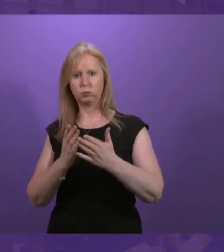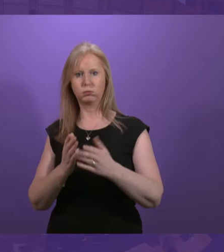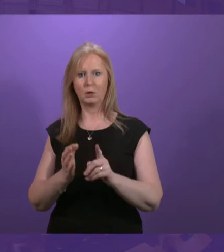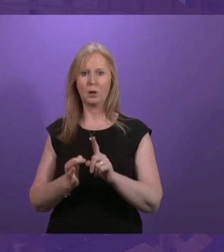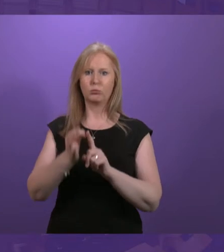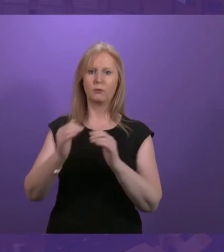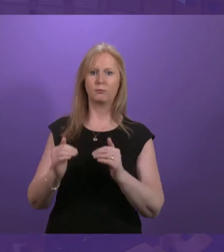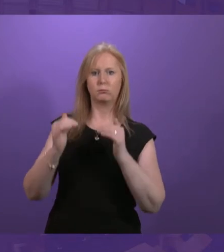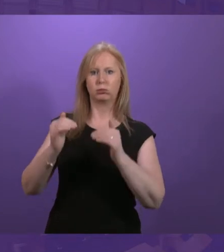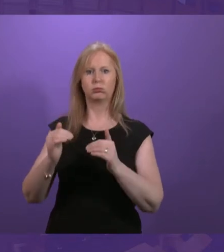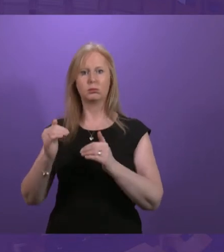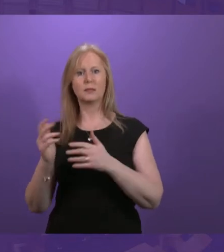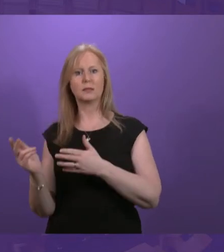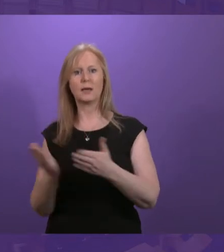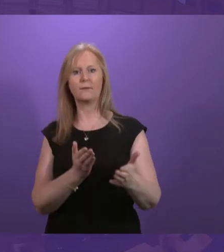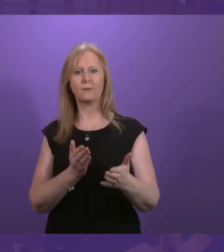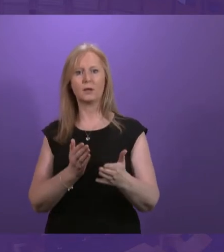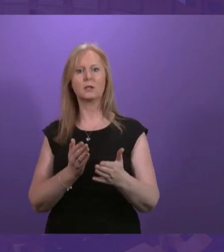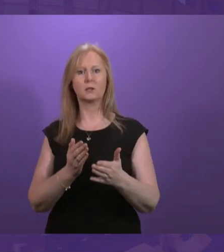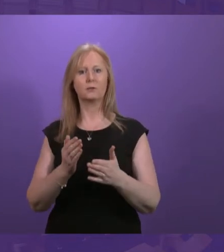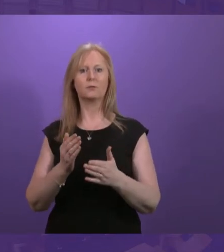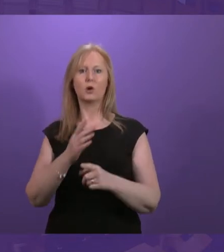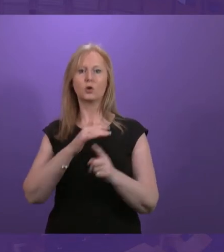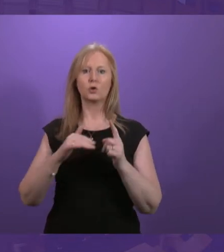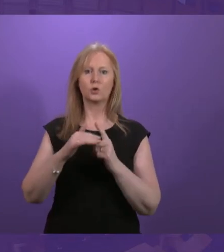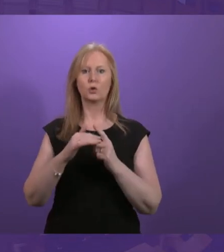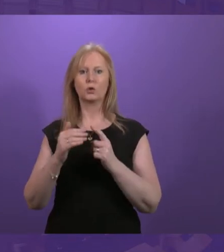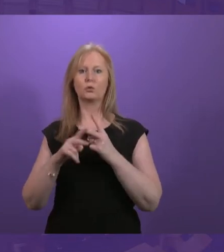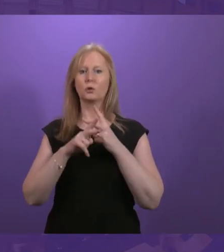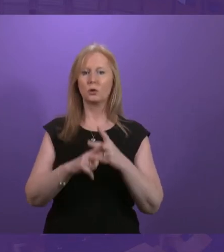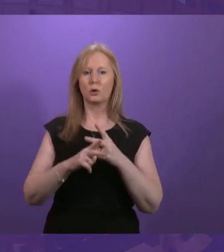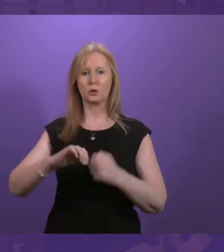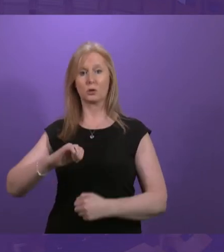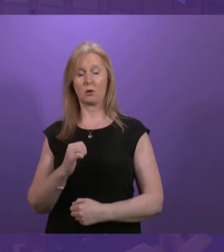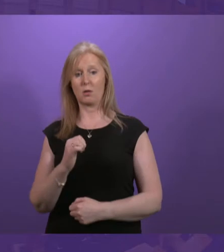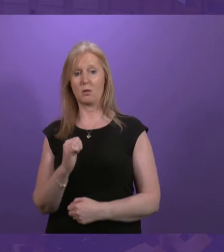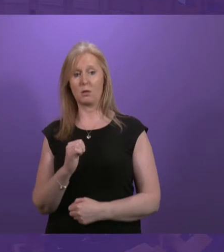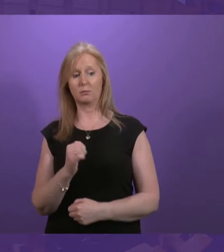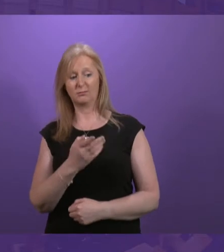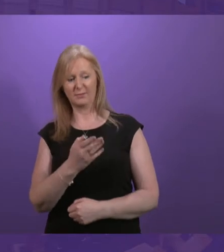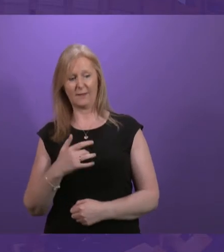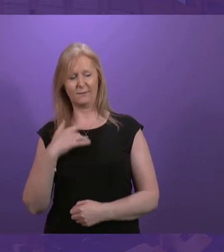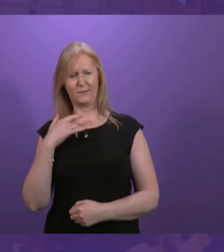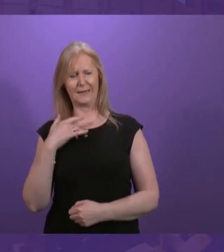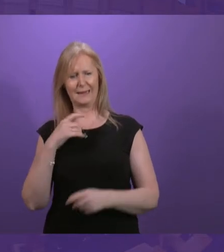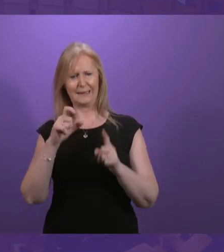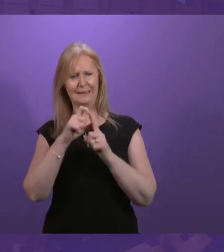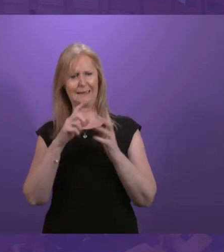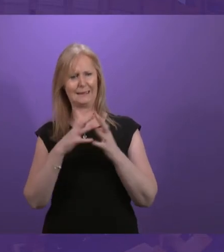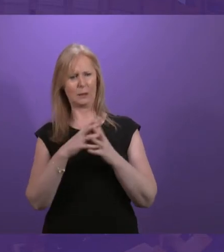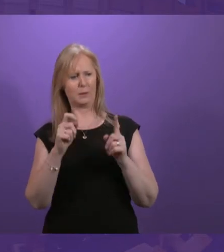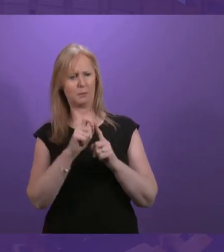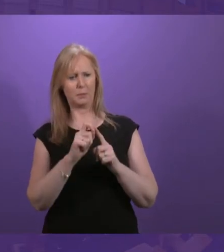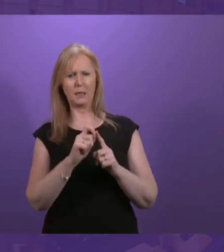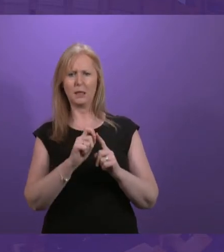service within Social Security Scotland, that Michelle Ballantyne somehow still thinks that the DWP are doing a good